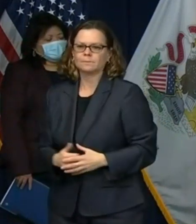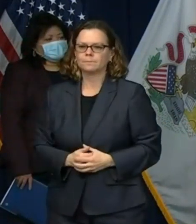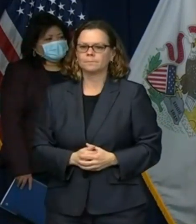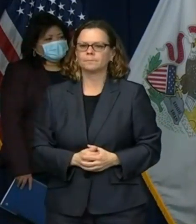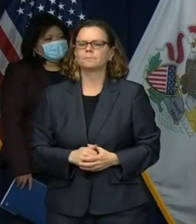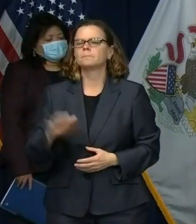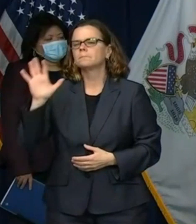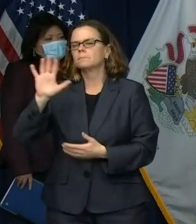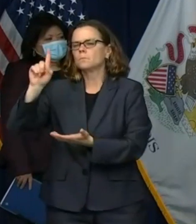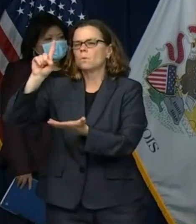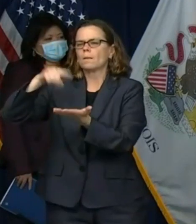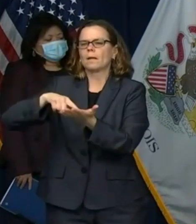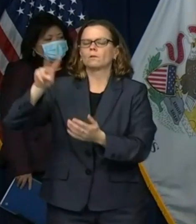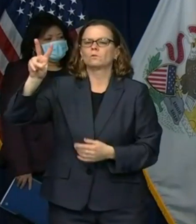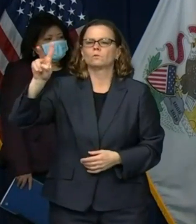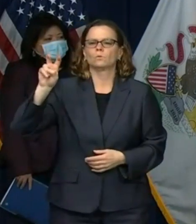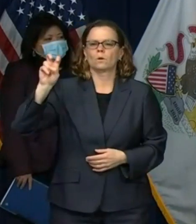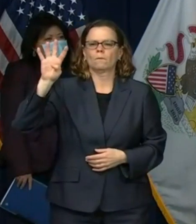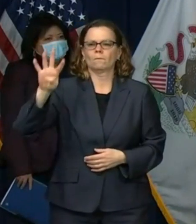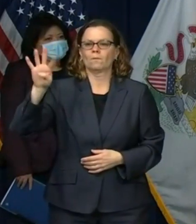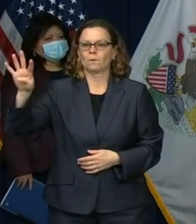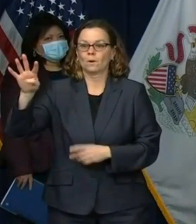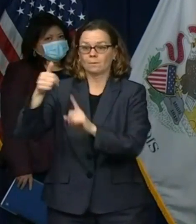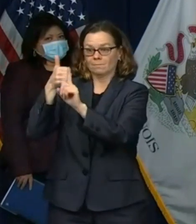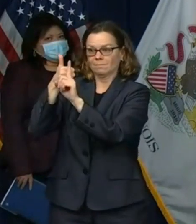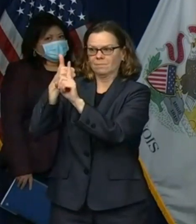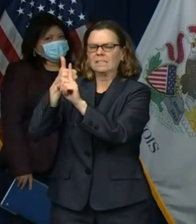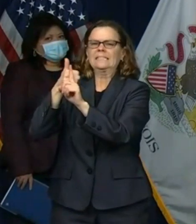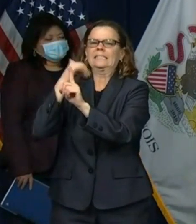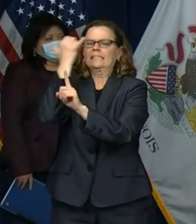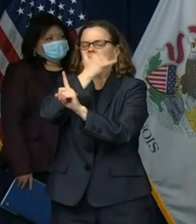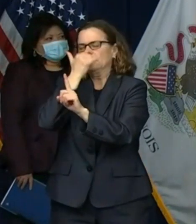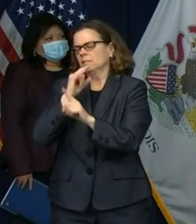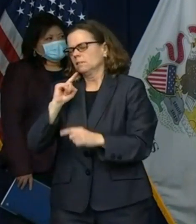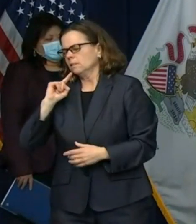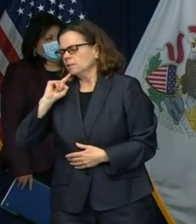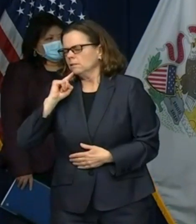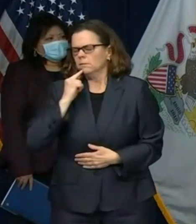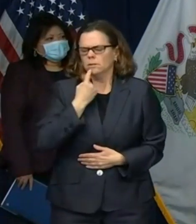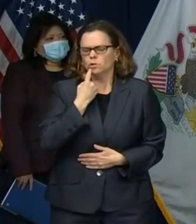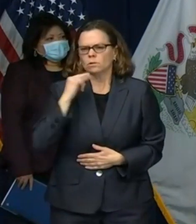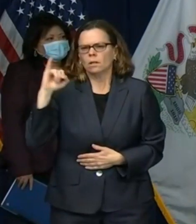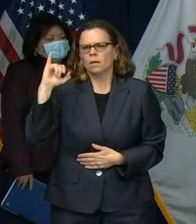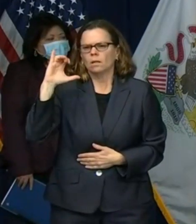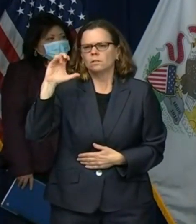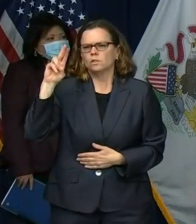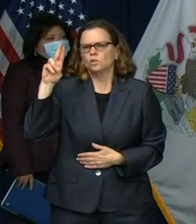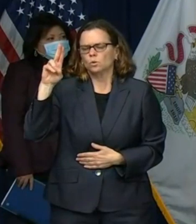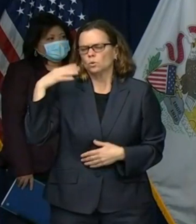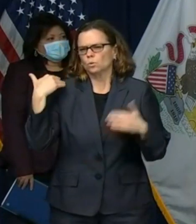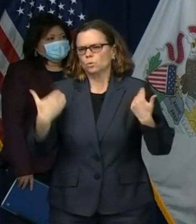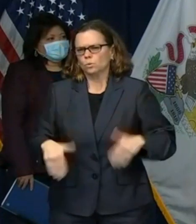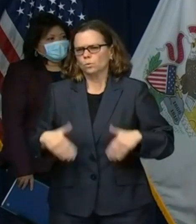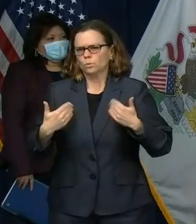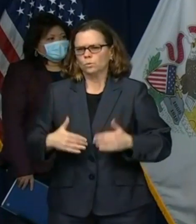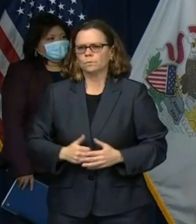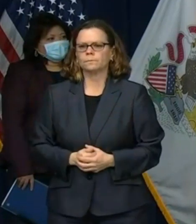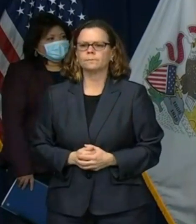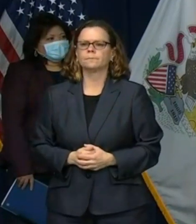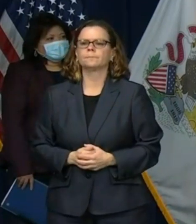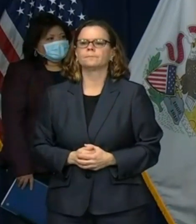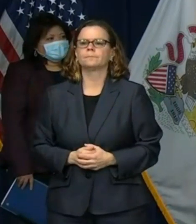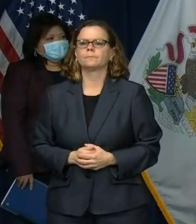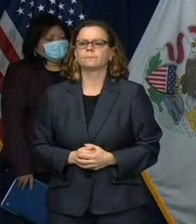patients were in the icu and of those in the icu there were 763 who were on